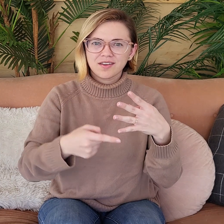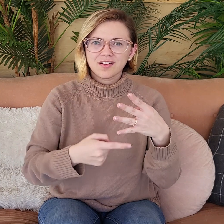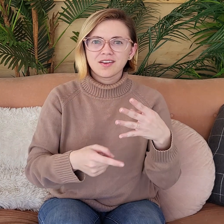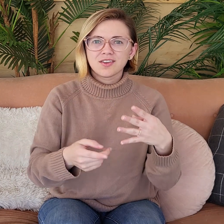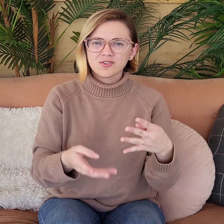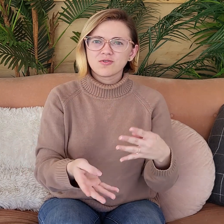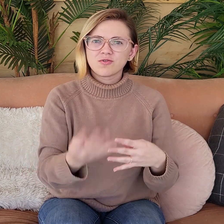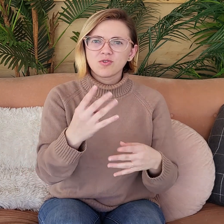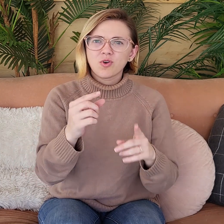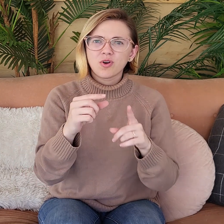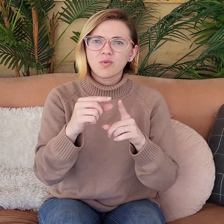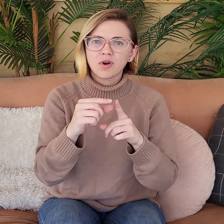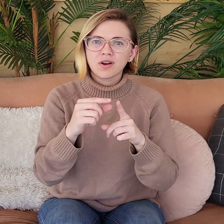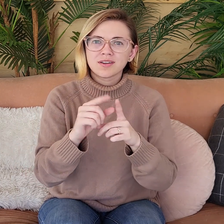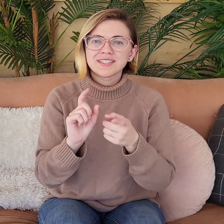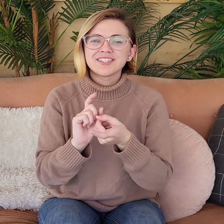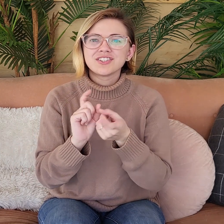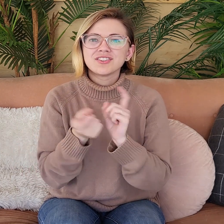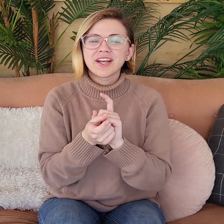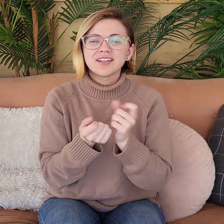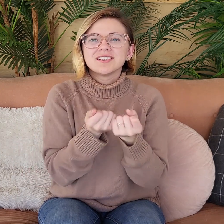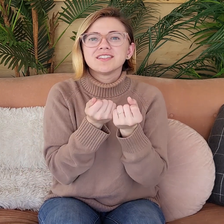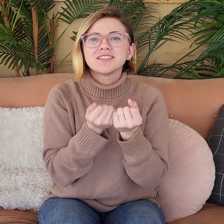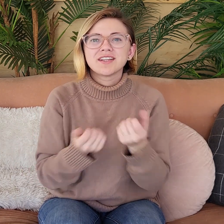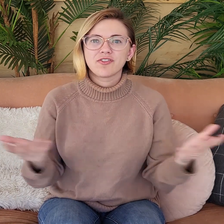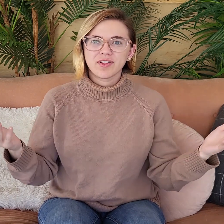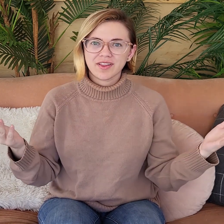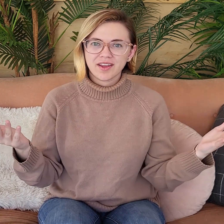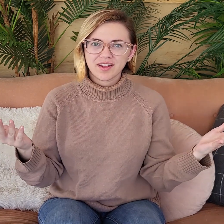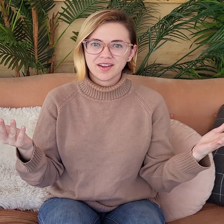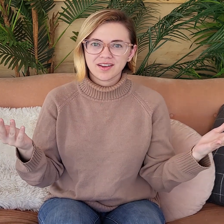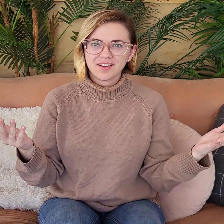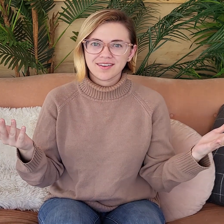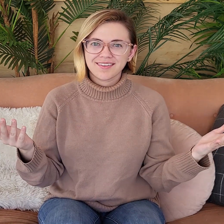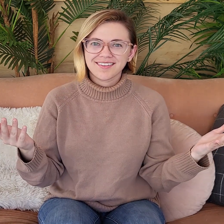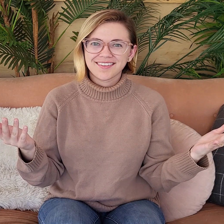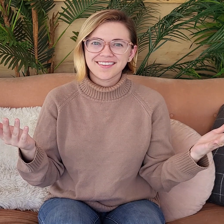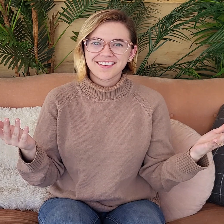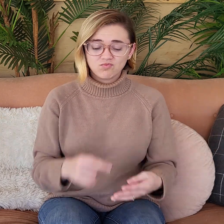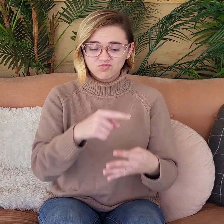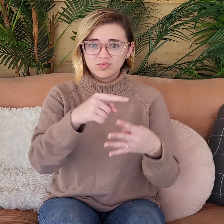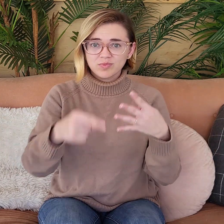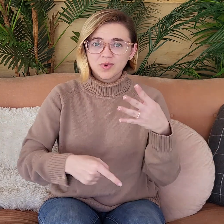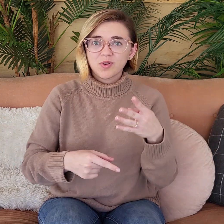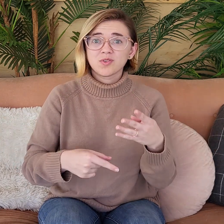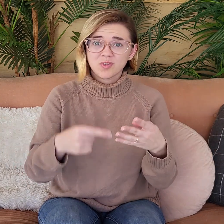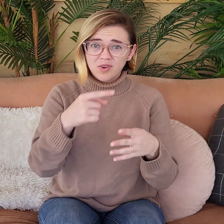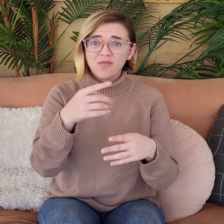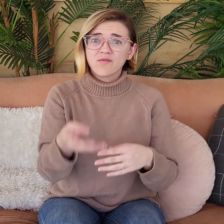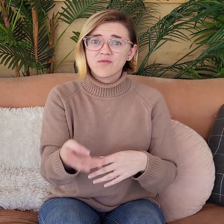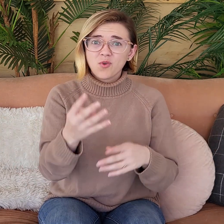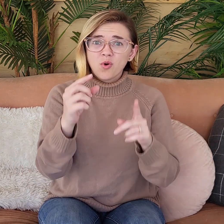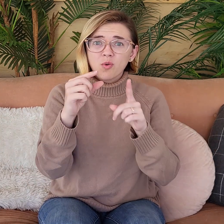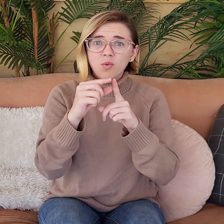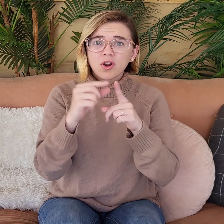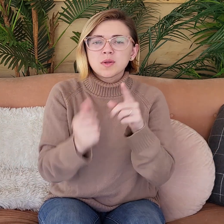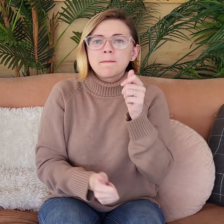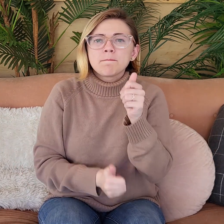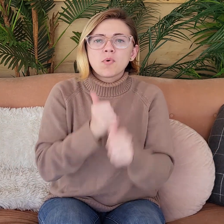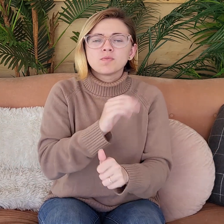Those four words changed everything. So these